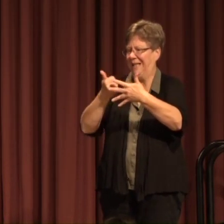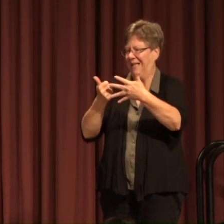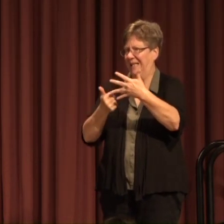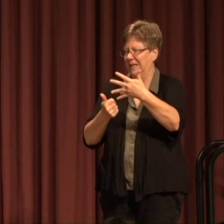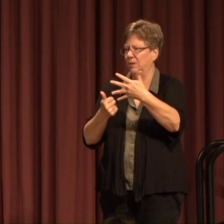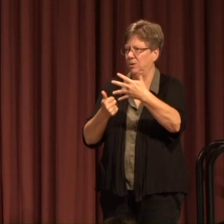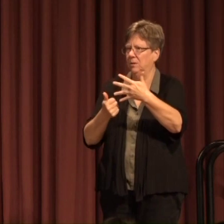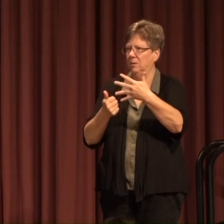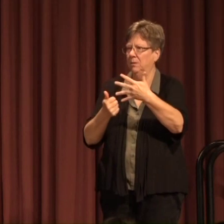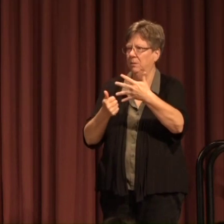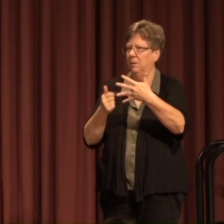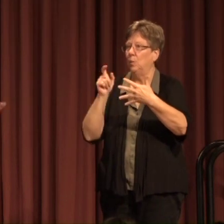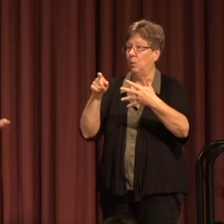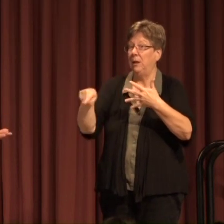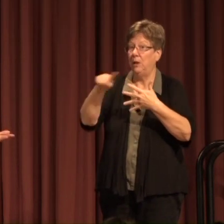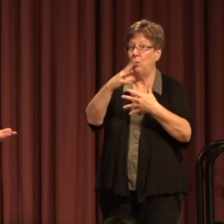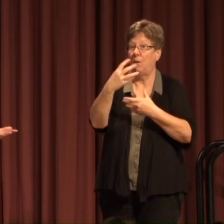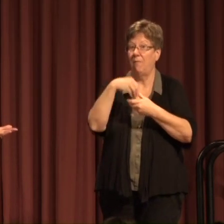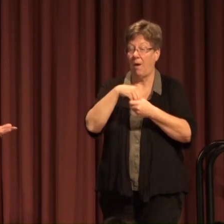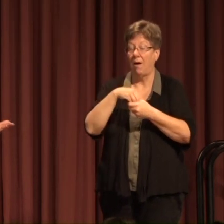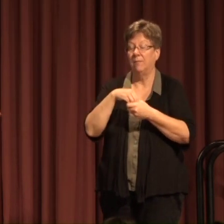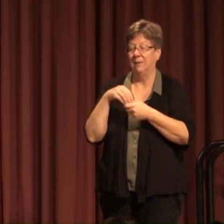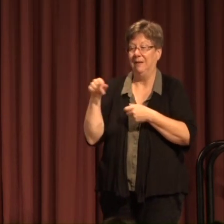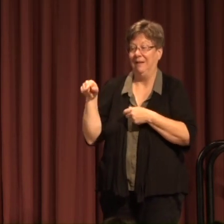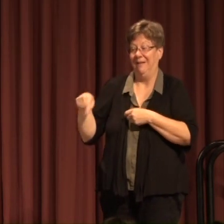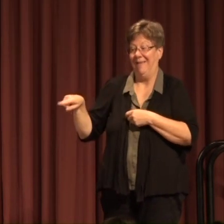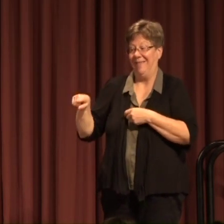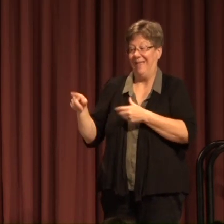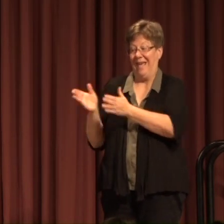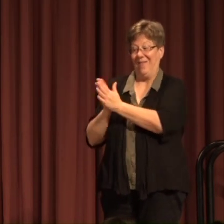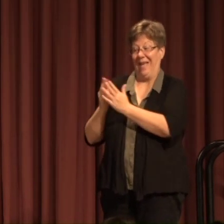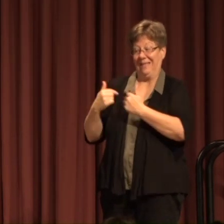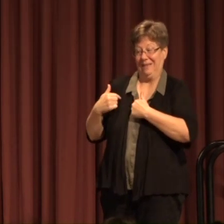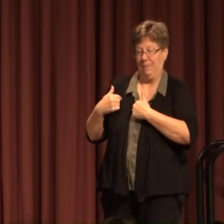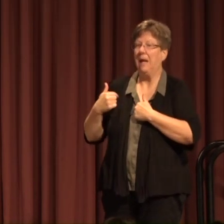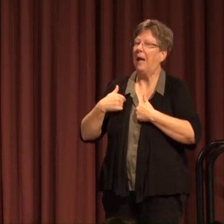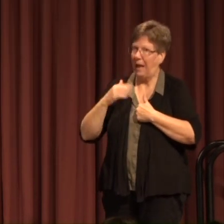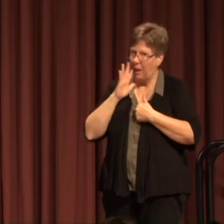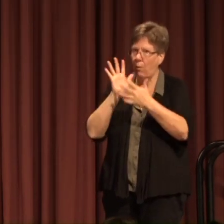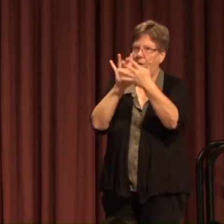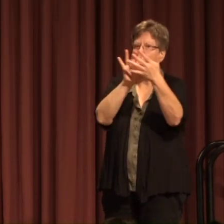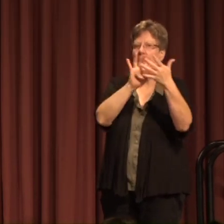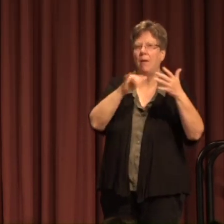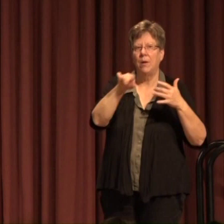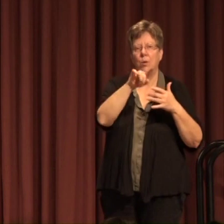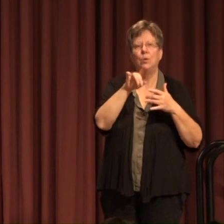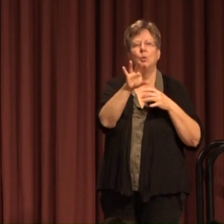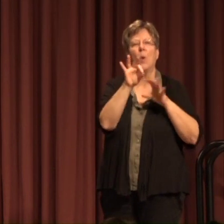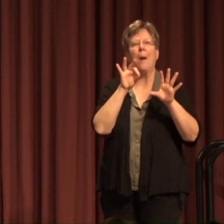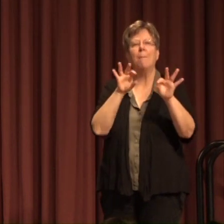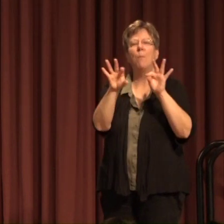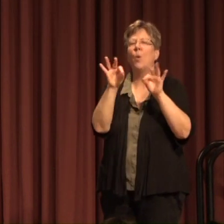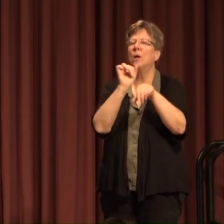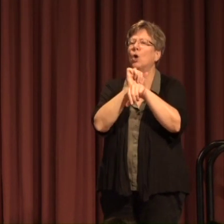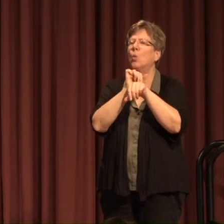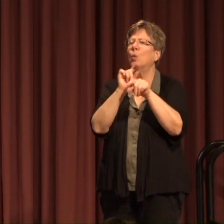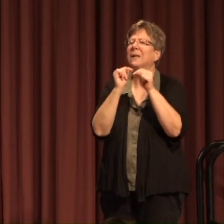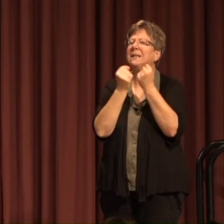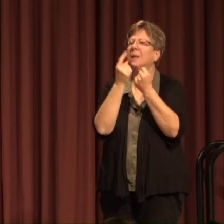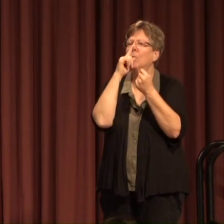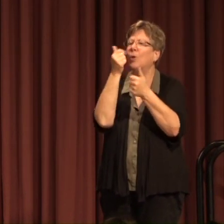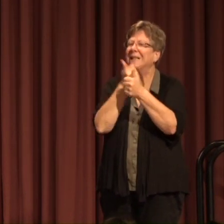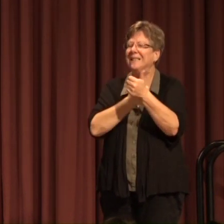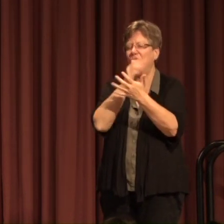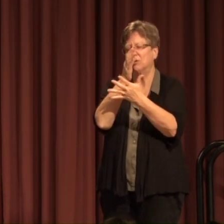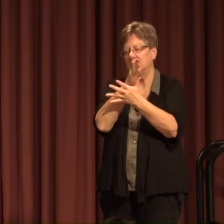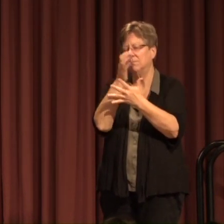asked me And I'll be reaching out To you shared governance leaders And others To appoint a work team For each of the